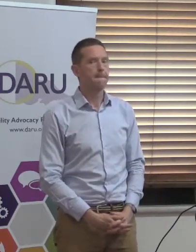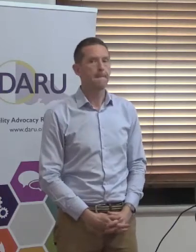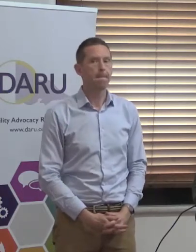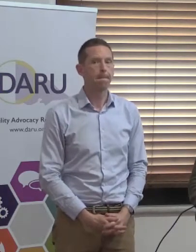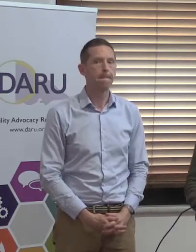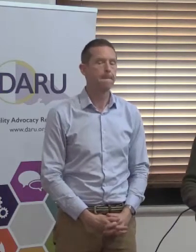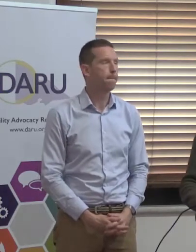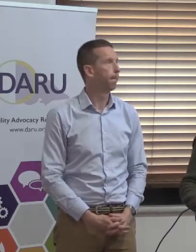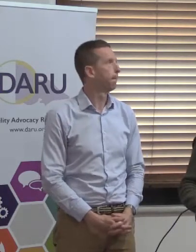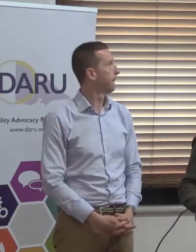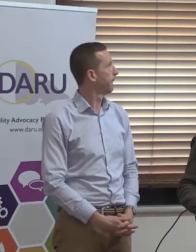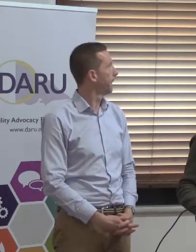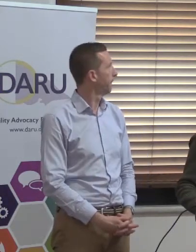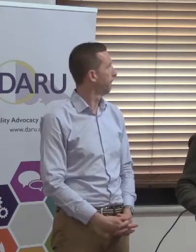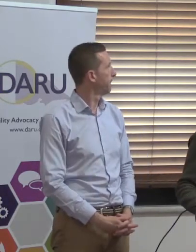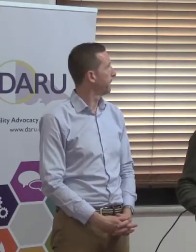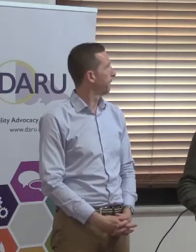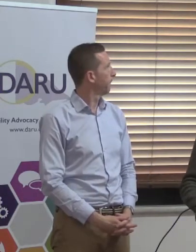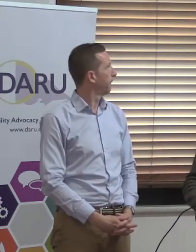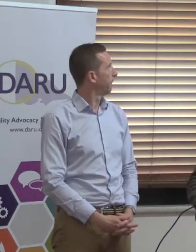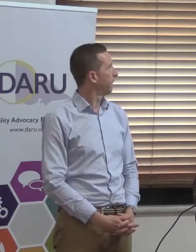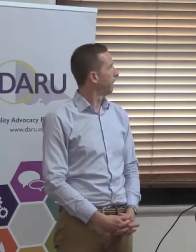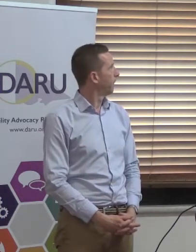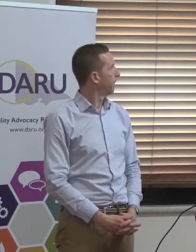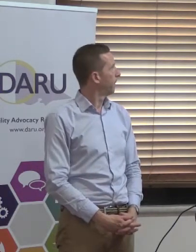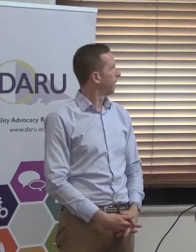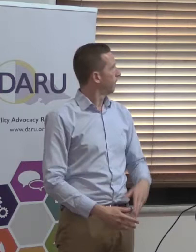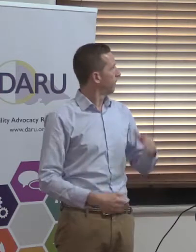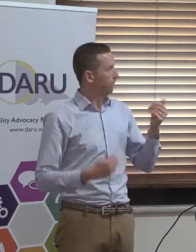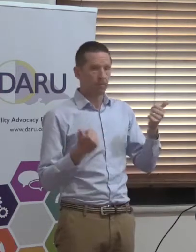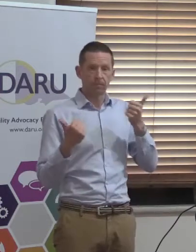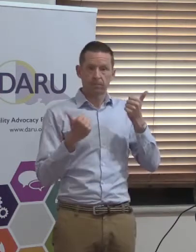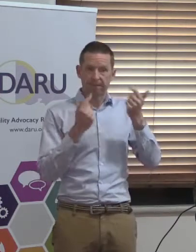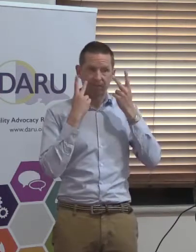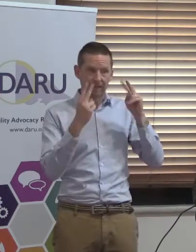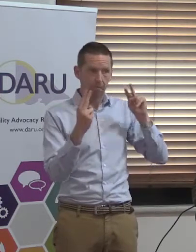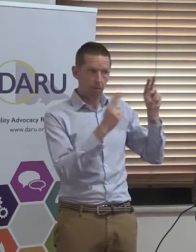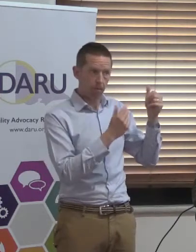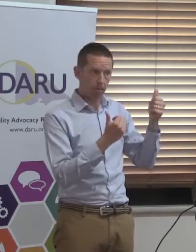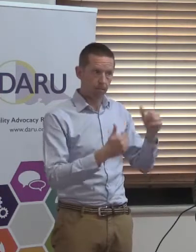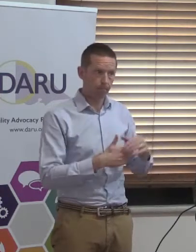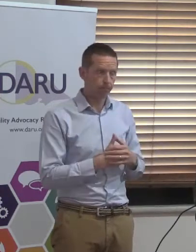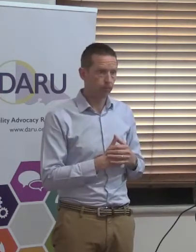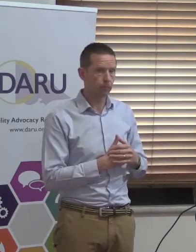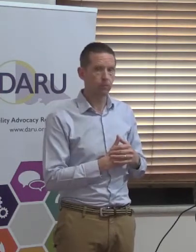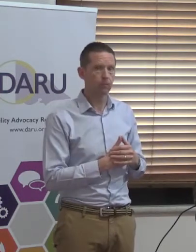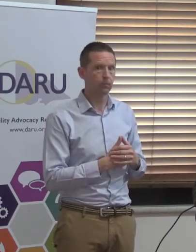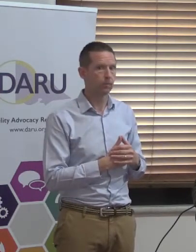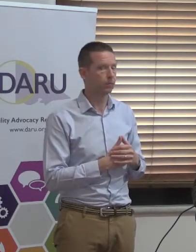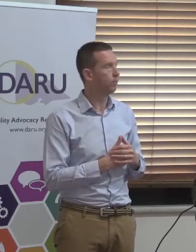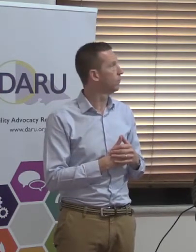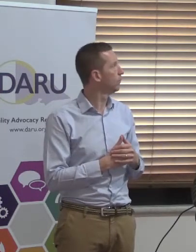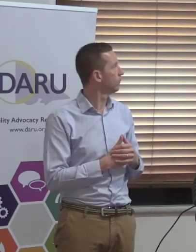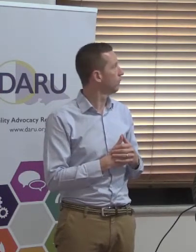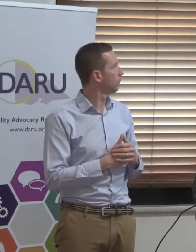So, is that visible enough for everyone? So, what we have here is